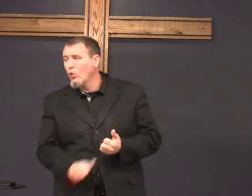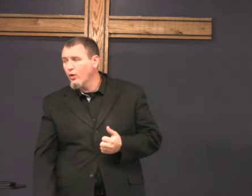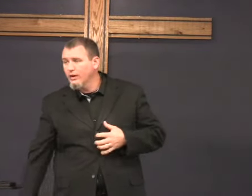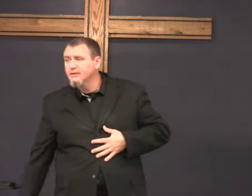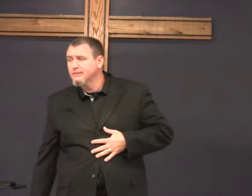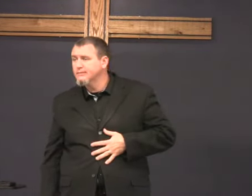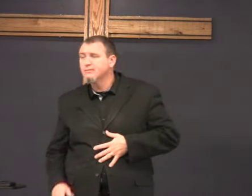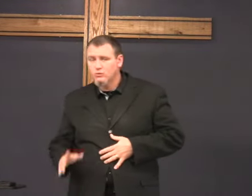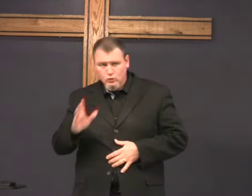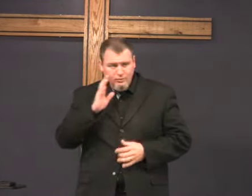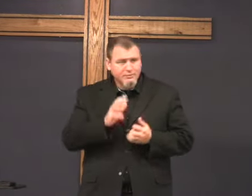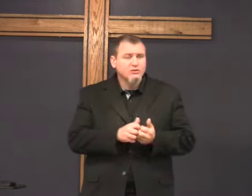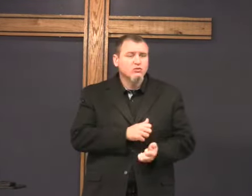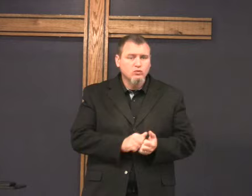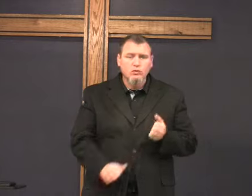I'm You'll be destroyed.